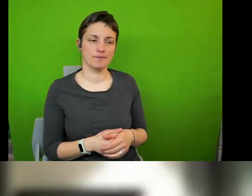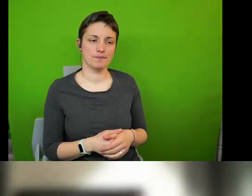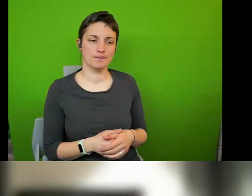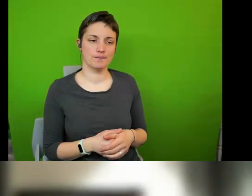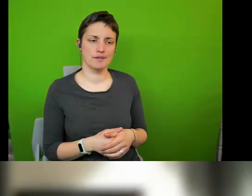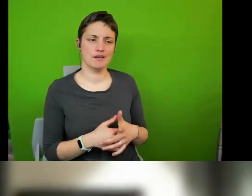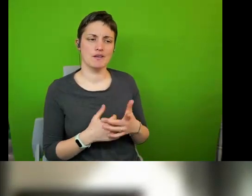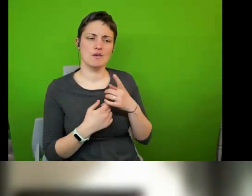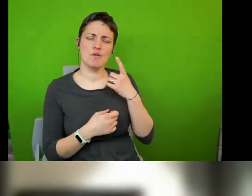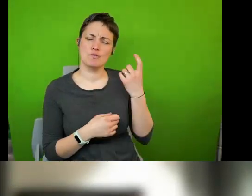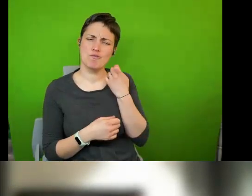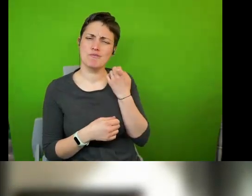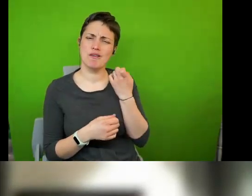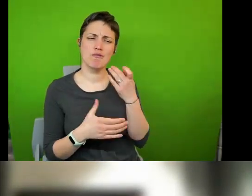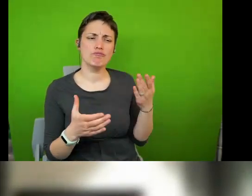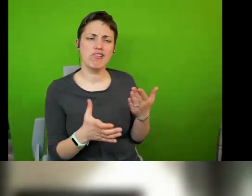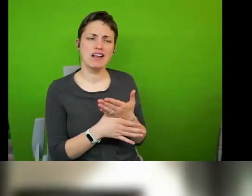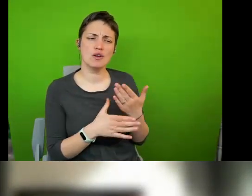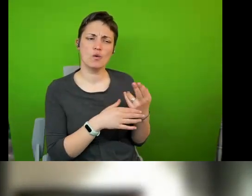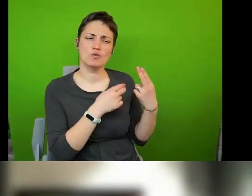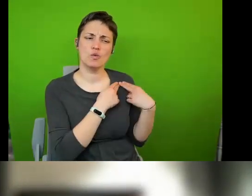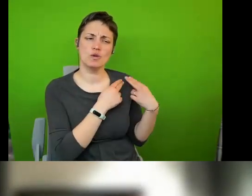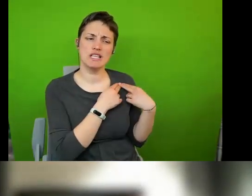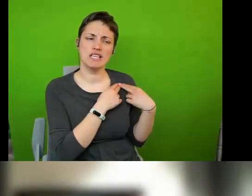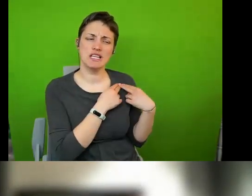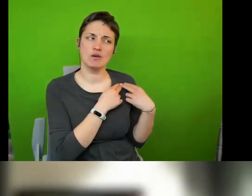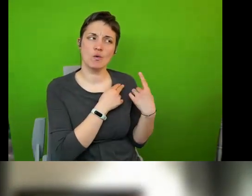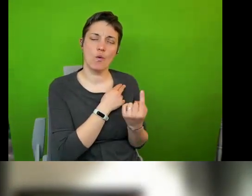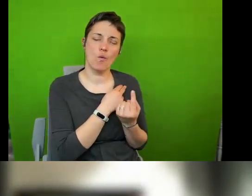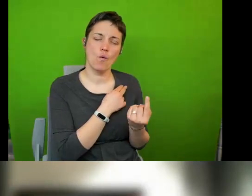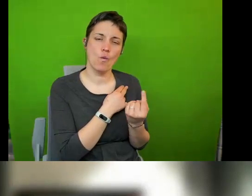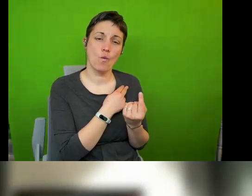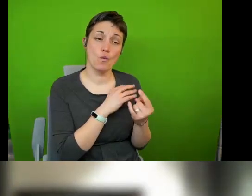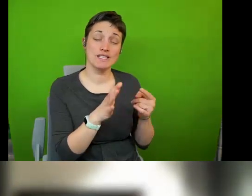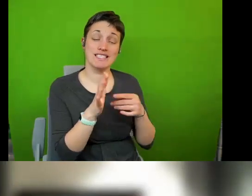organizations such as the un and unesco is willing to support these movements